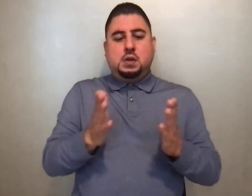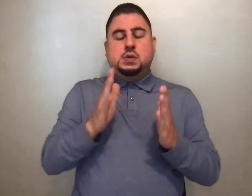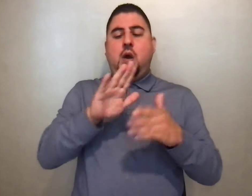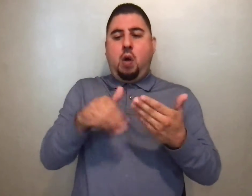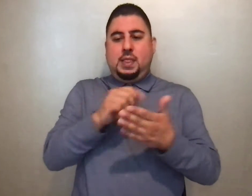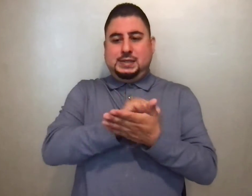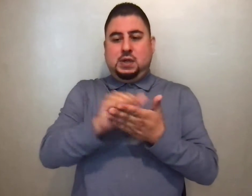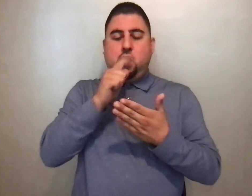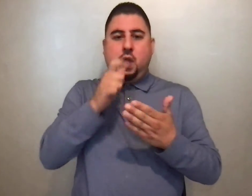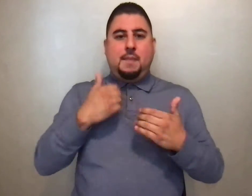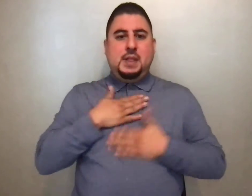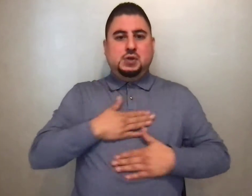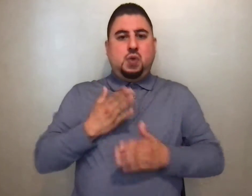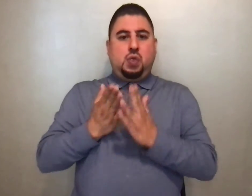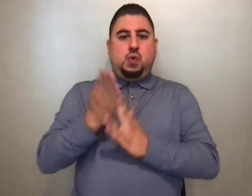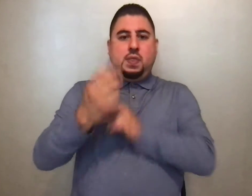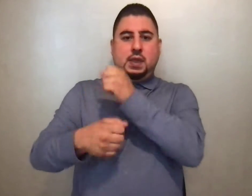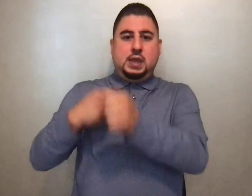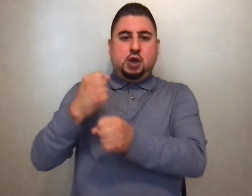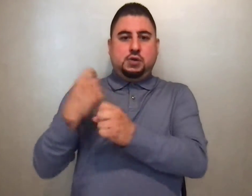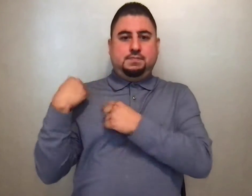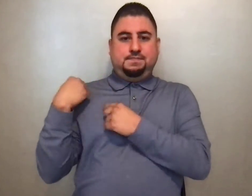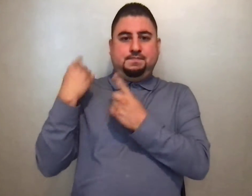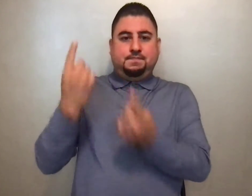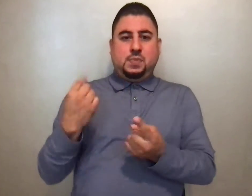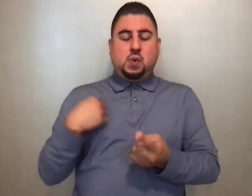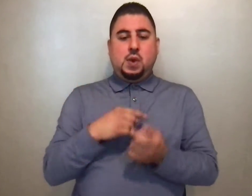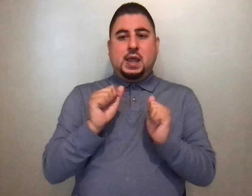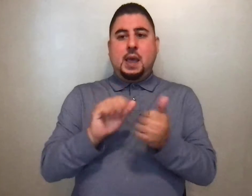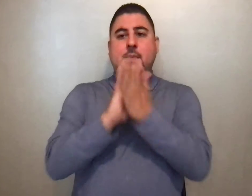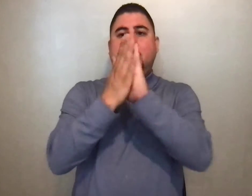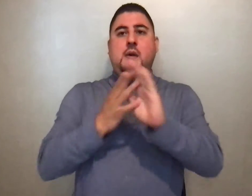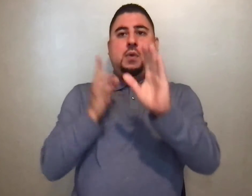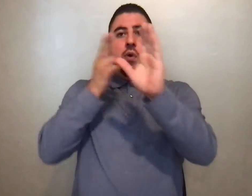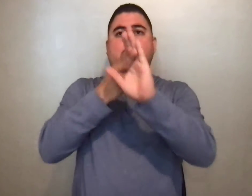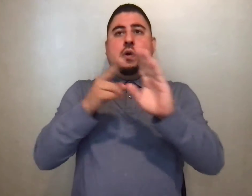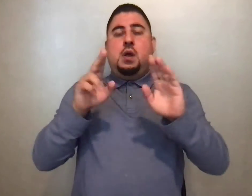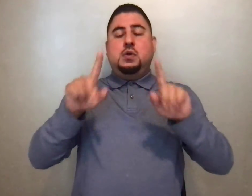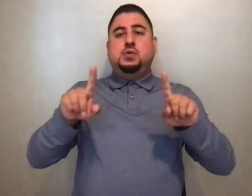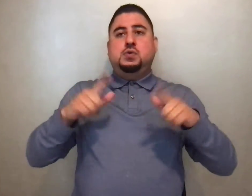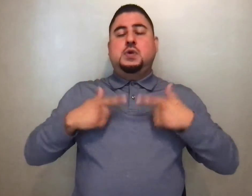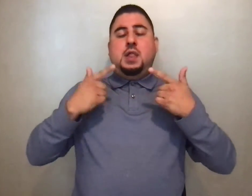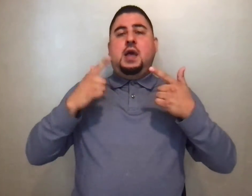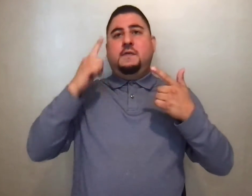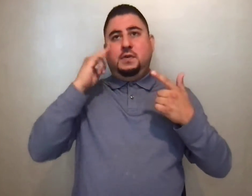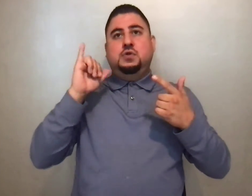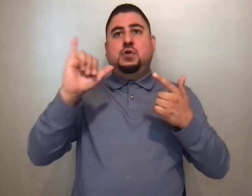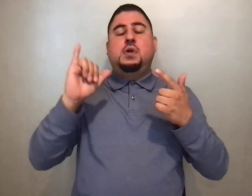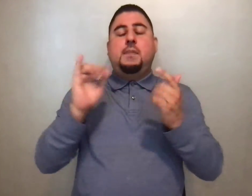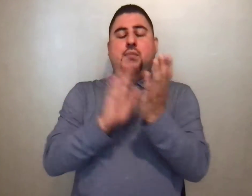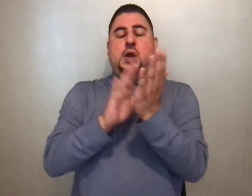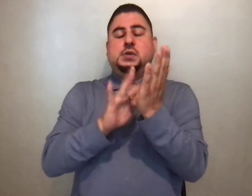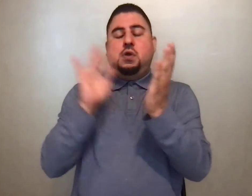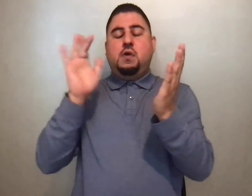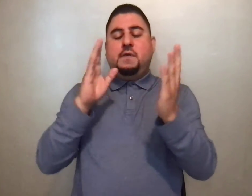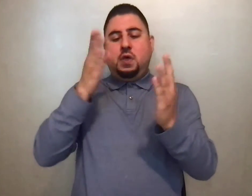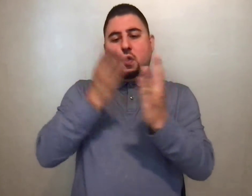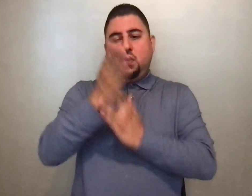saints, who have pleased you throughout the ages, we may merit to be co-heirs to eternal life, and may praise and glorify you